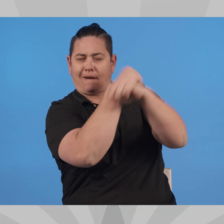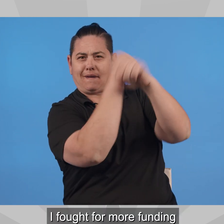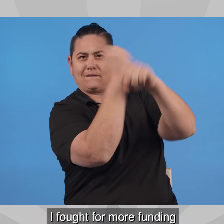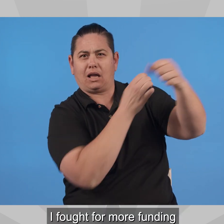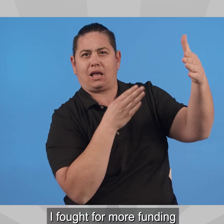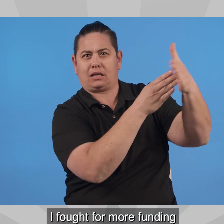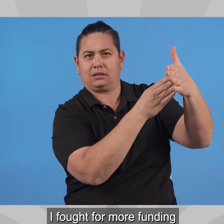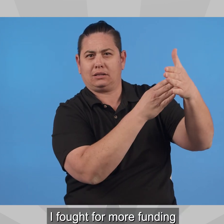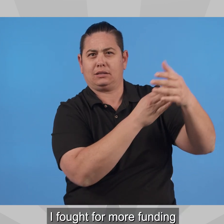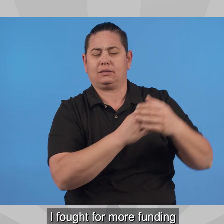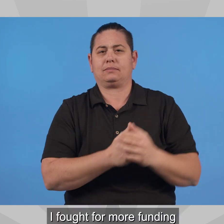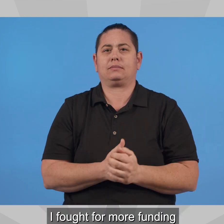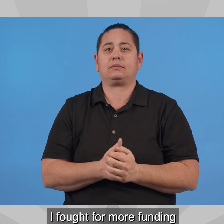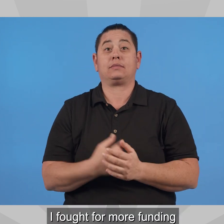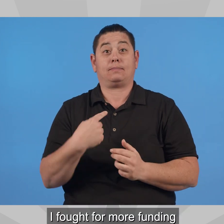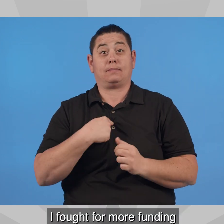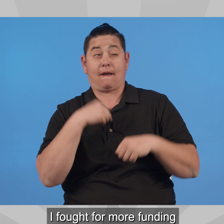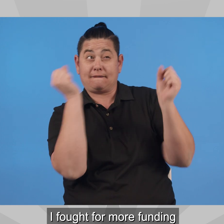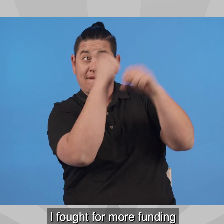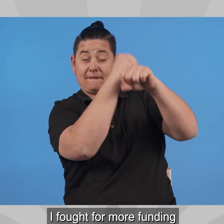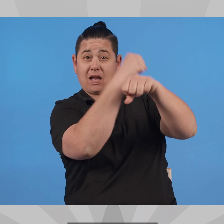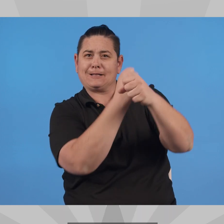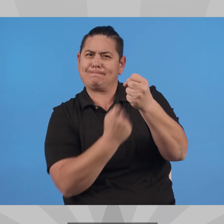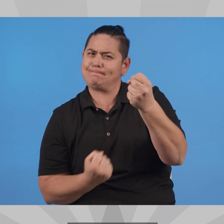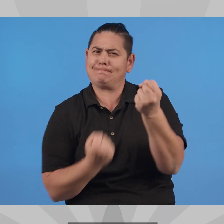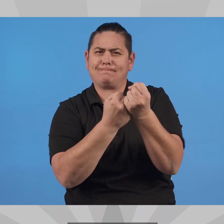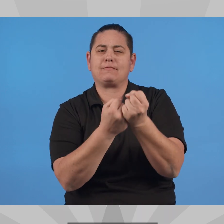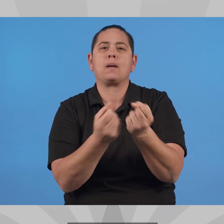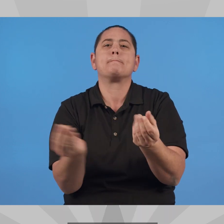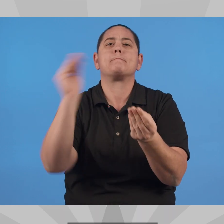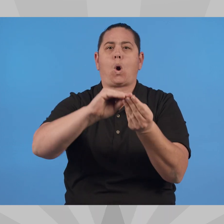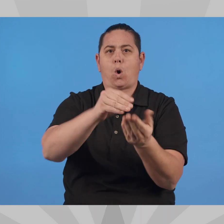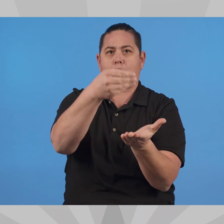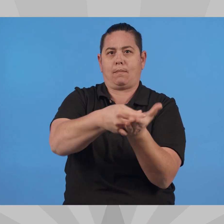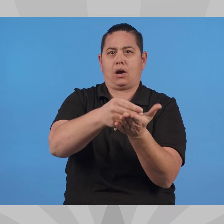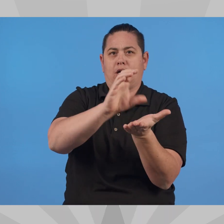I fought for more funding for public schools and universities.